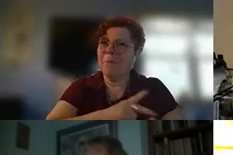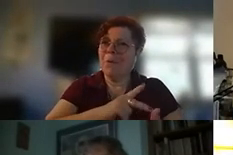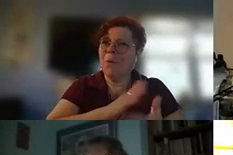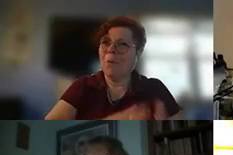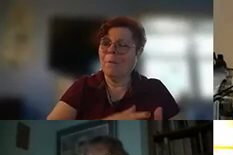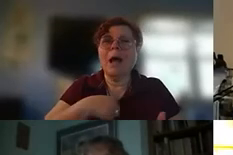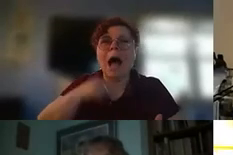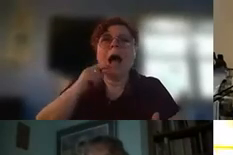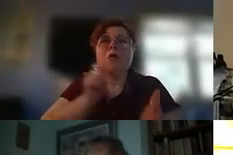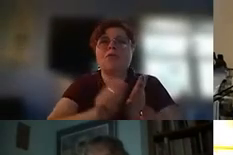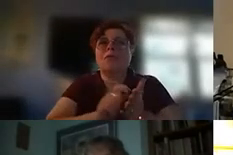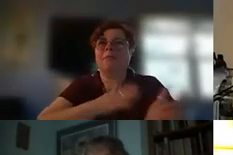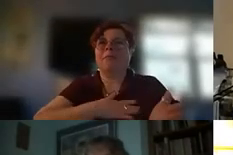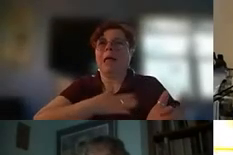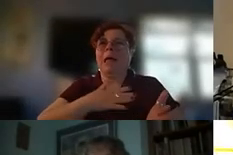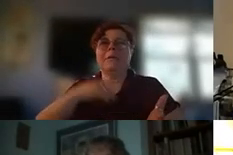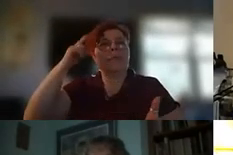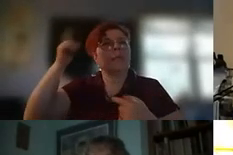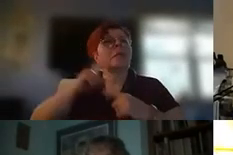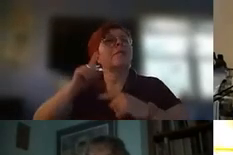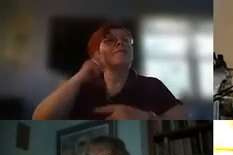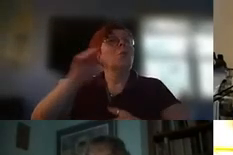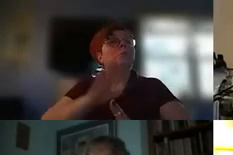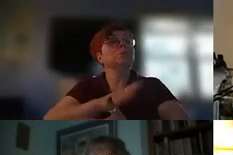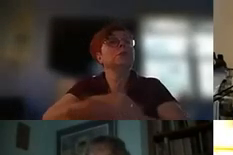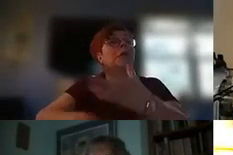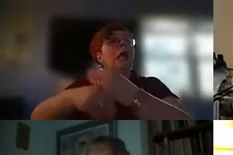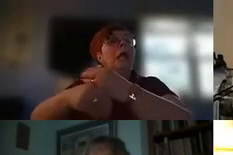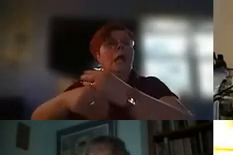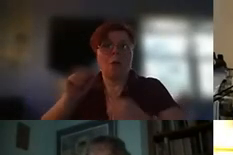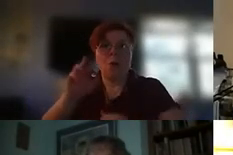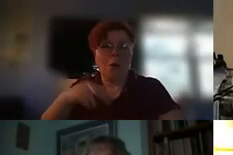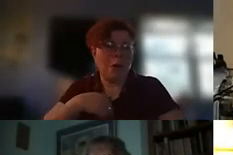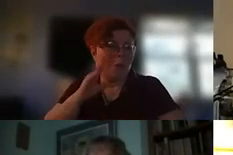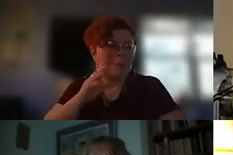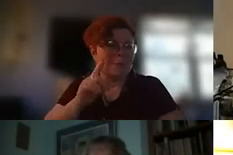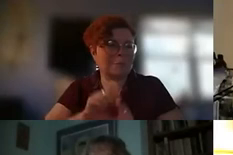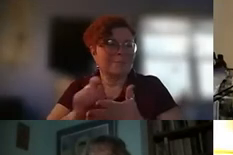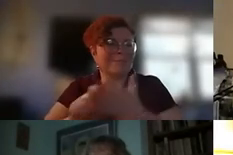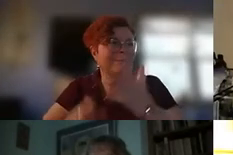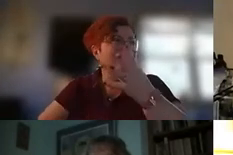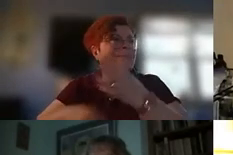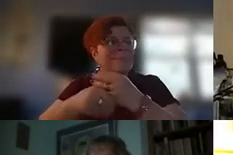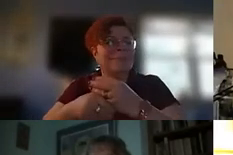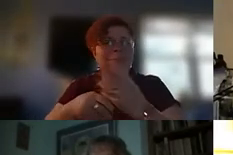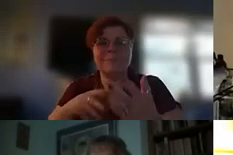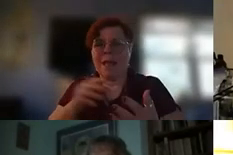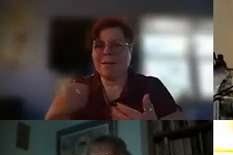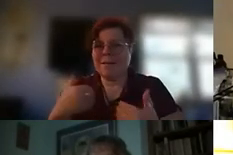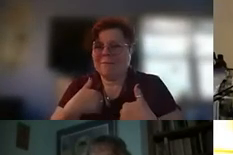somebody else would put them to music or i would have music and um uh i don't know the word